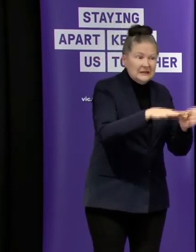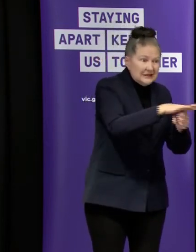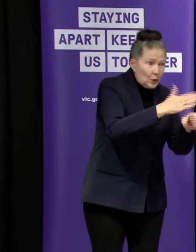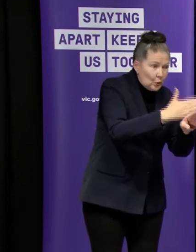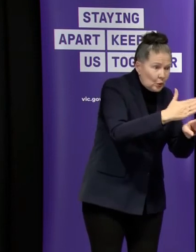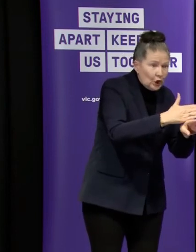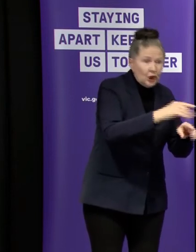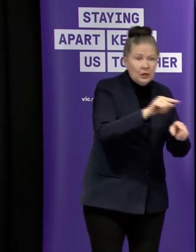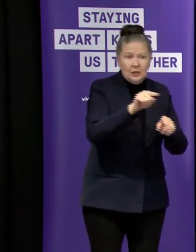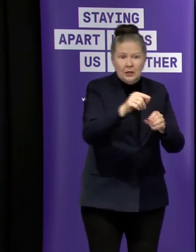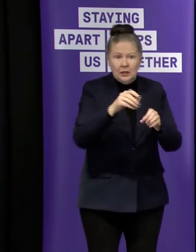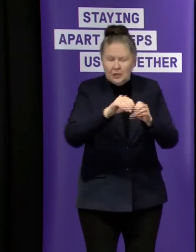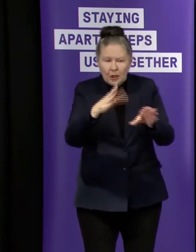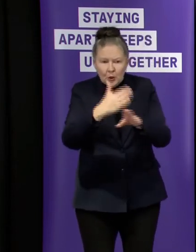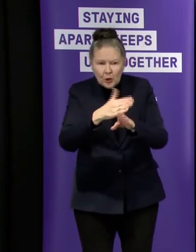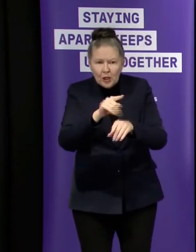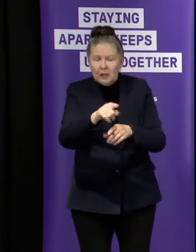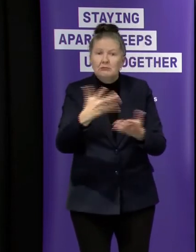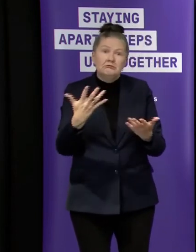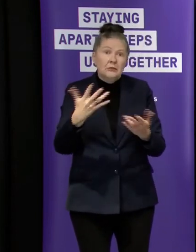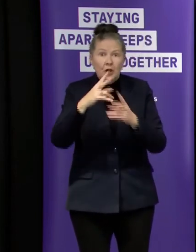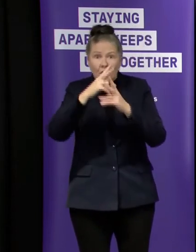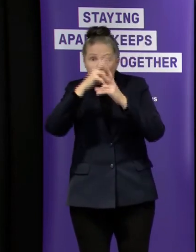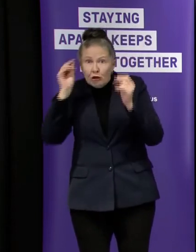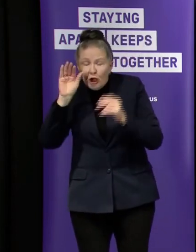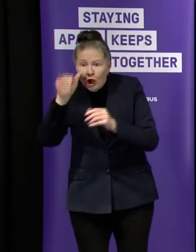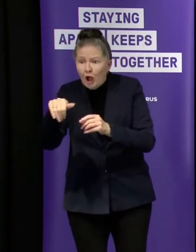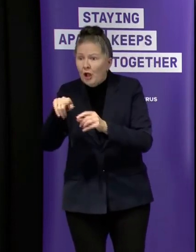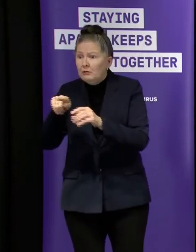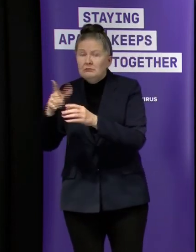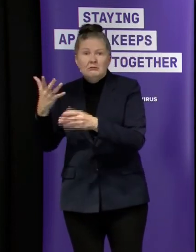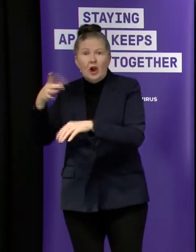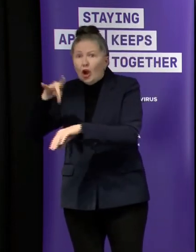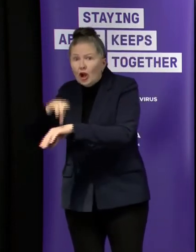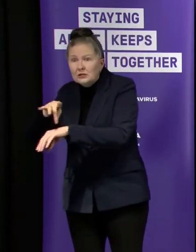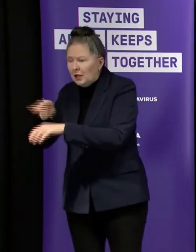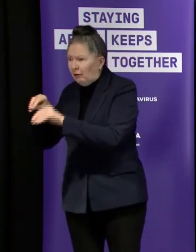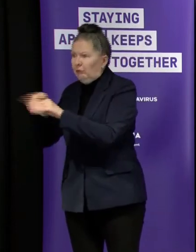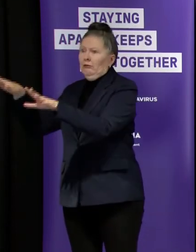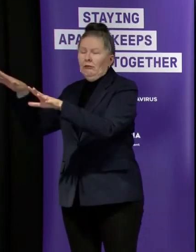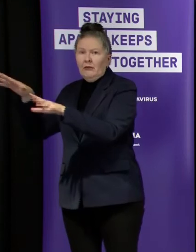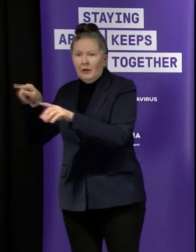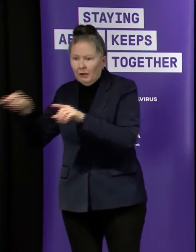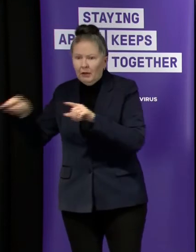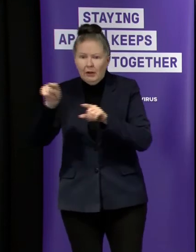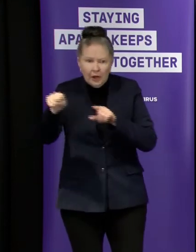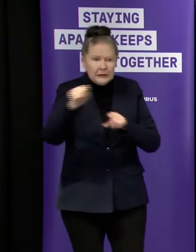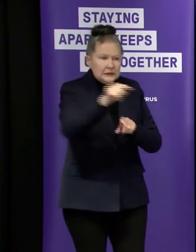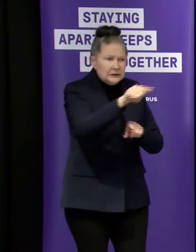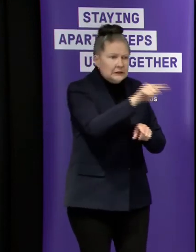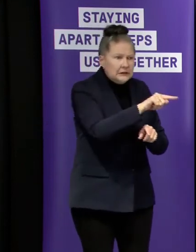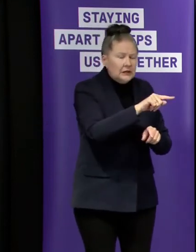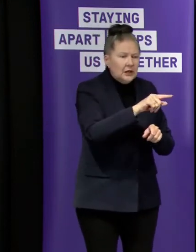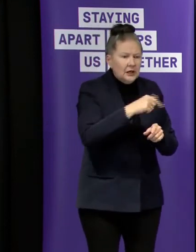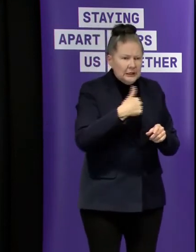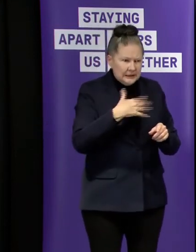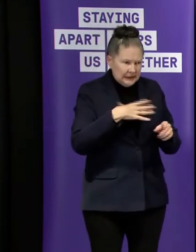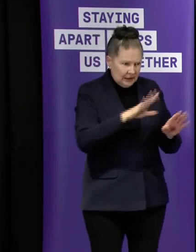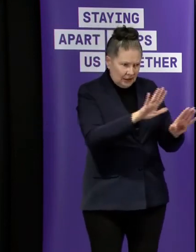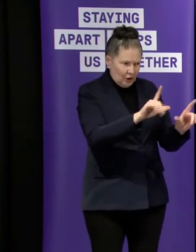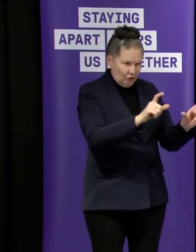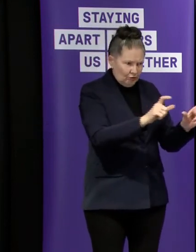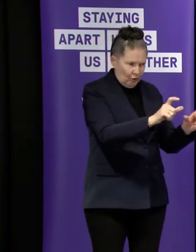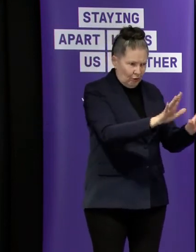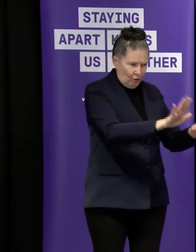aged care and um and and healthcare workers in aged care in hospitals um we we need to get those under